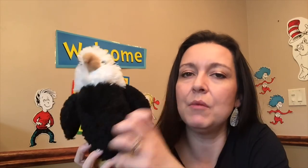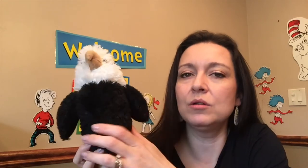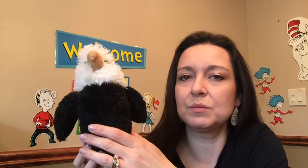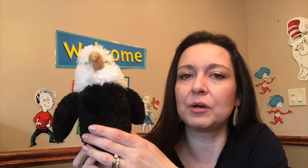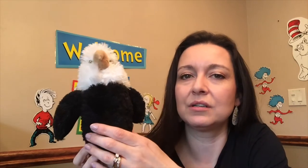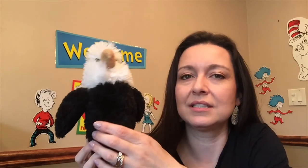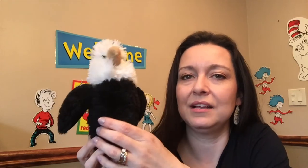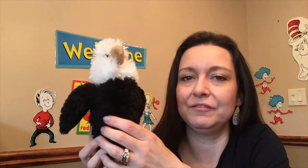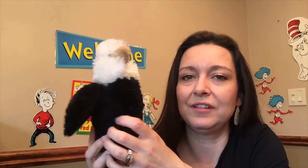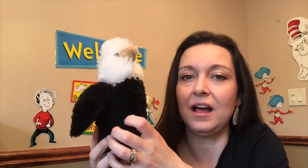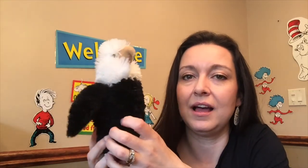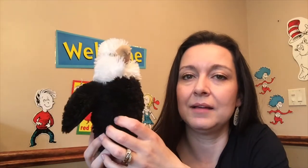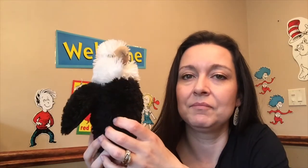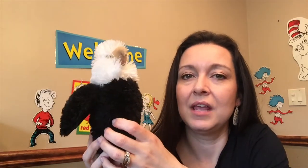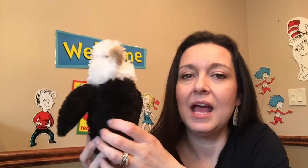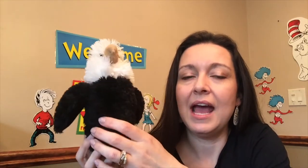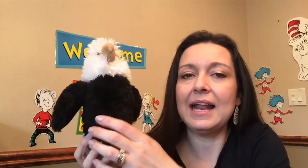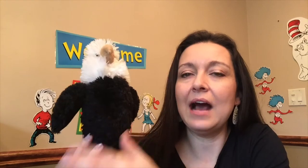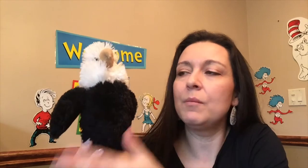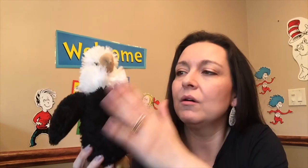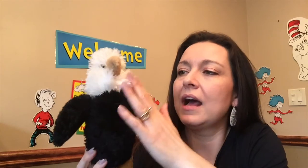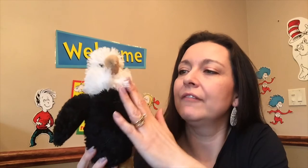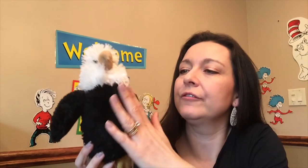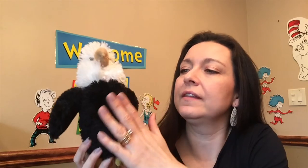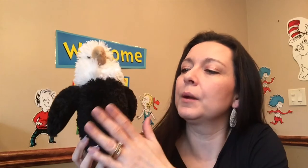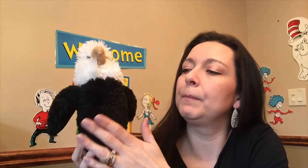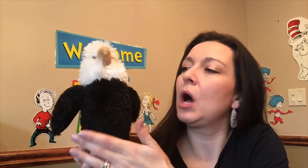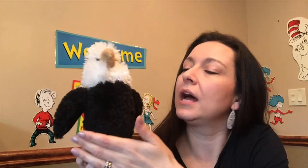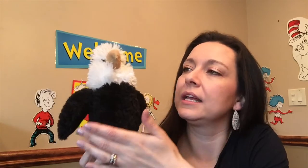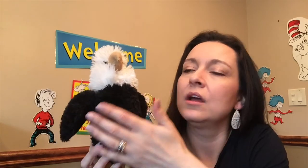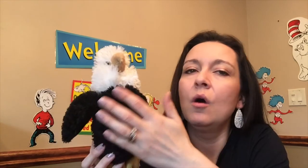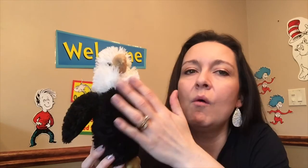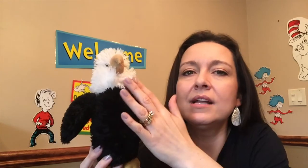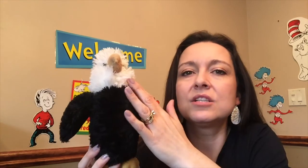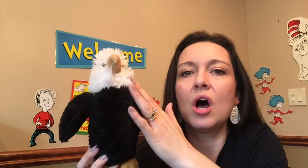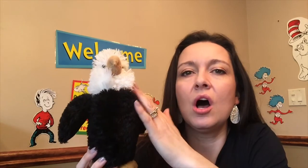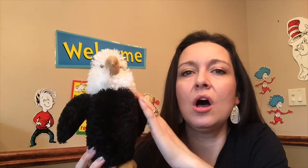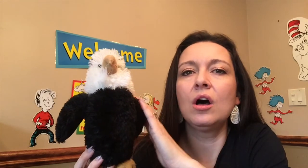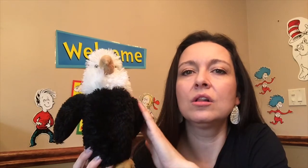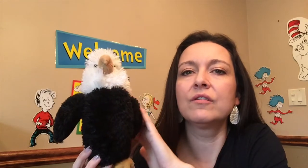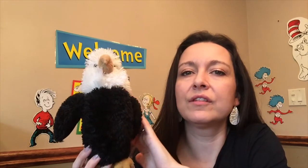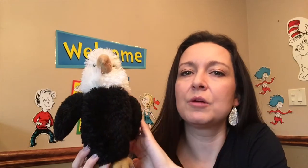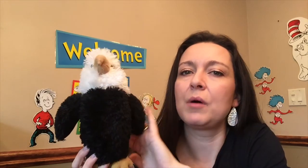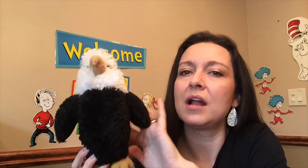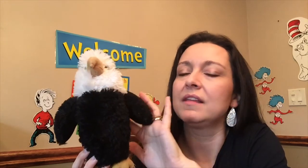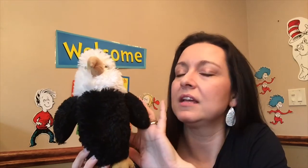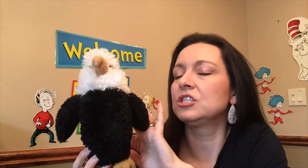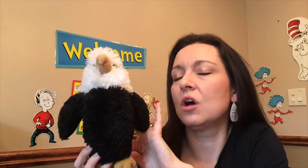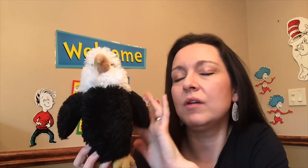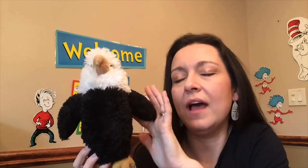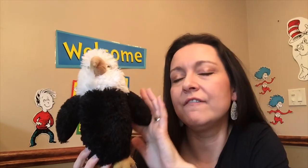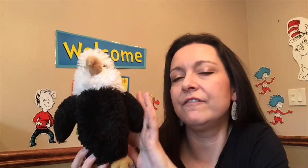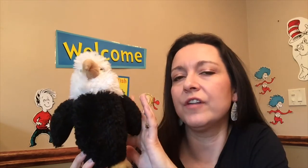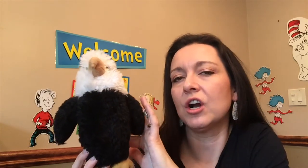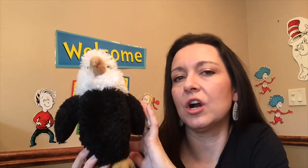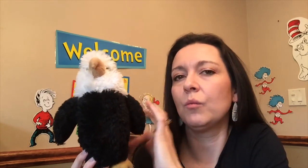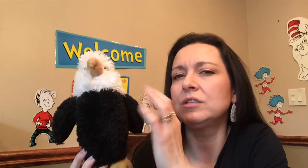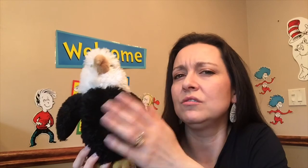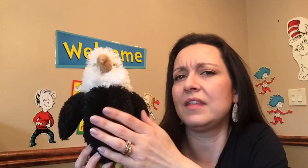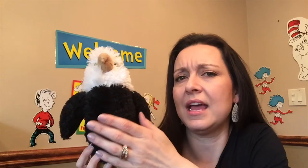most birds can fly and how about covering their body what is all over their body they don't have fur what do they